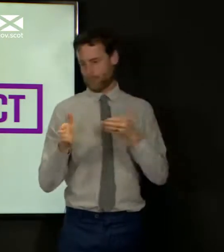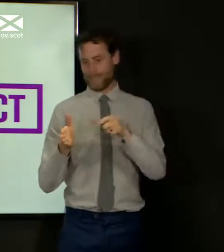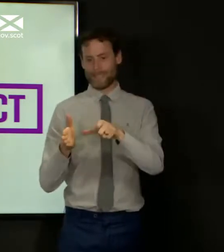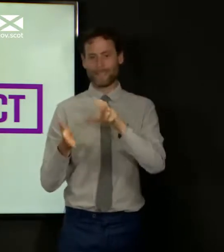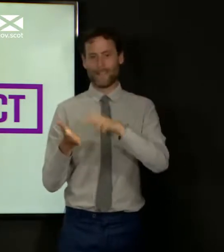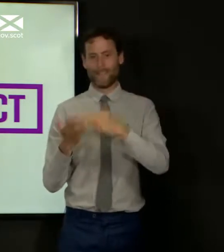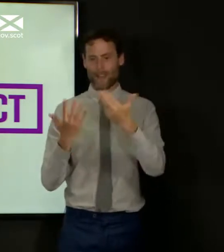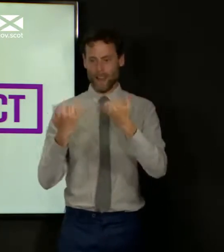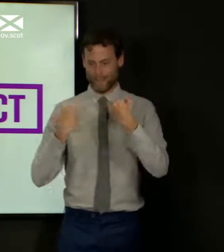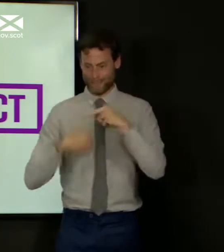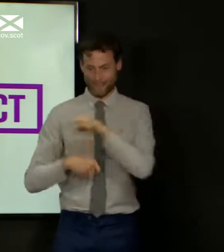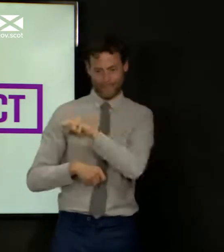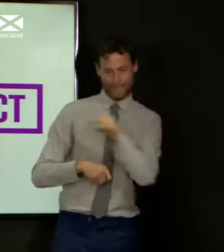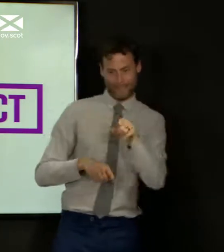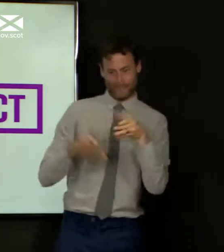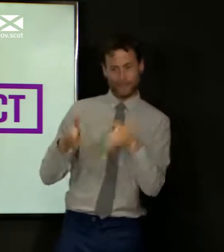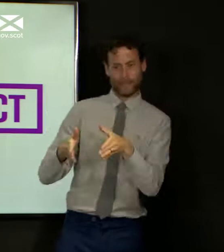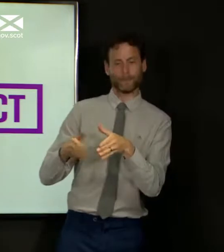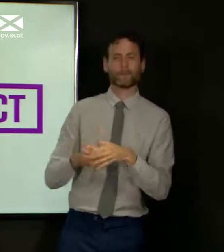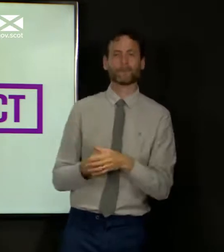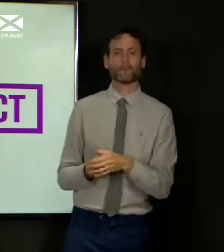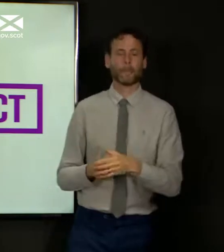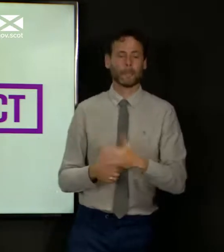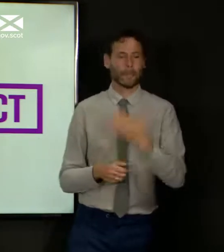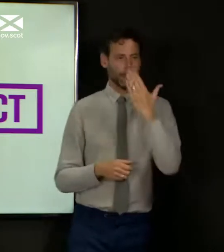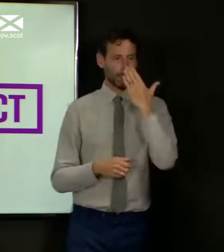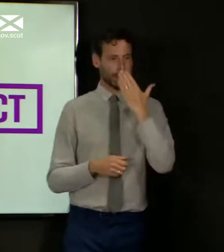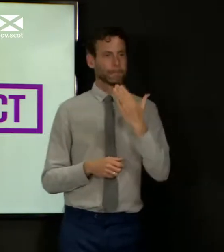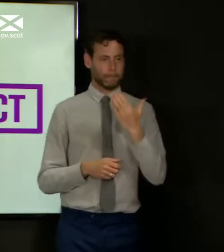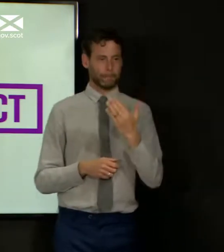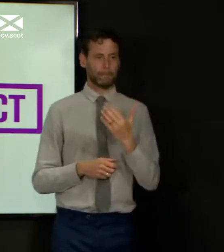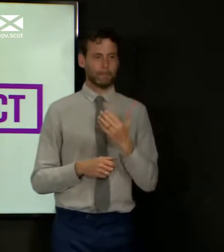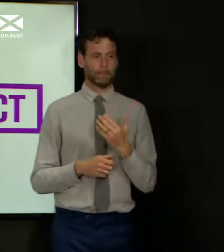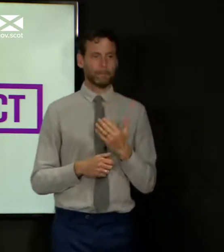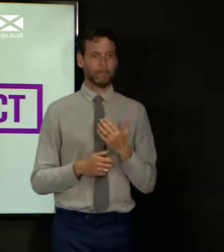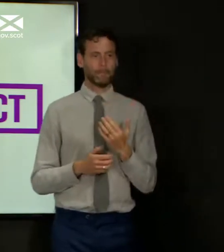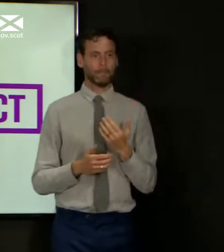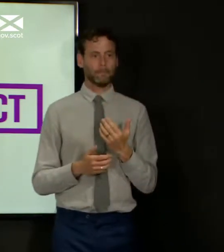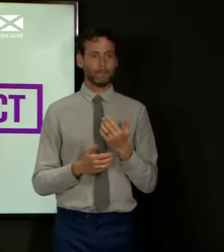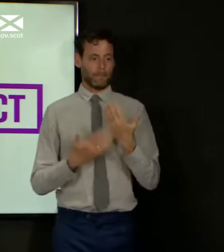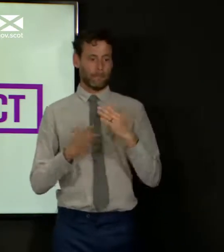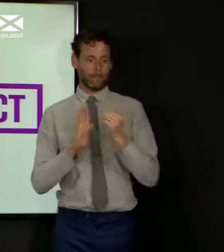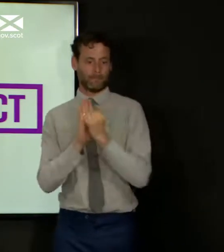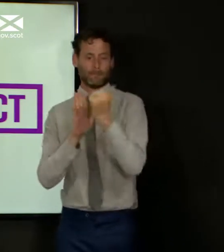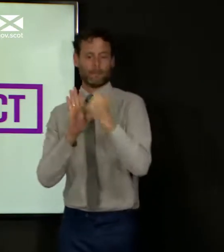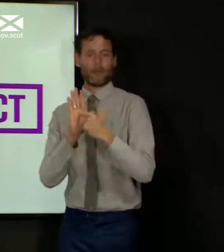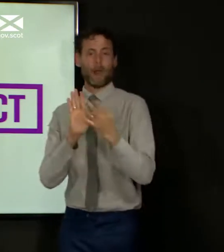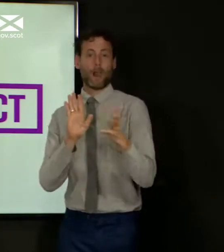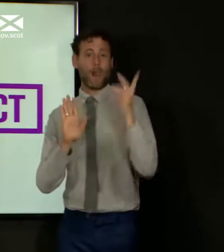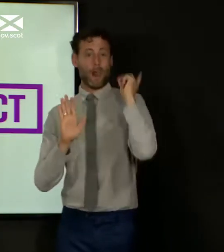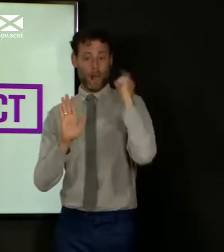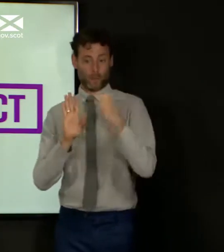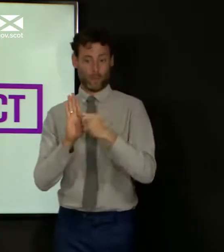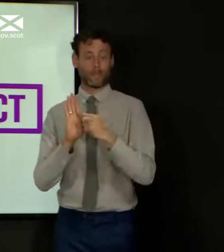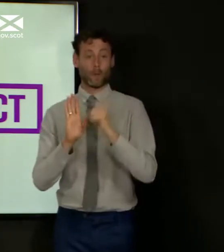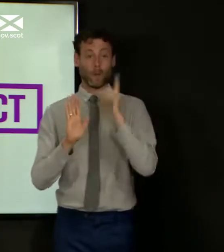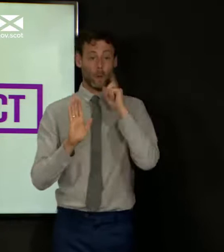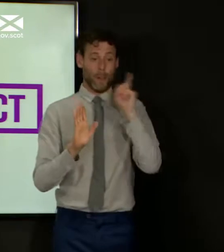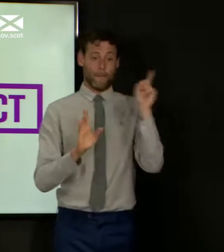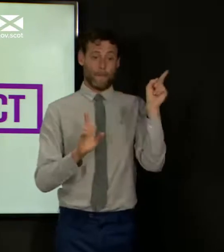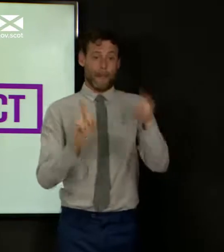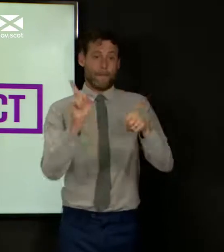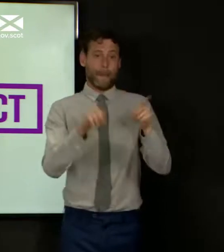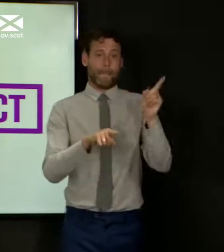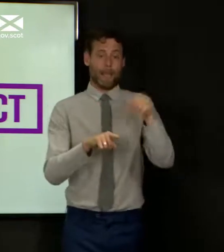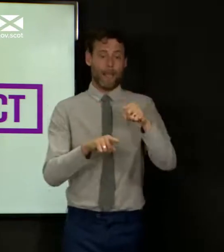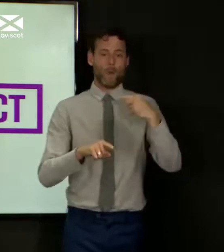virus? There was some indication of that in the route map that was published last week. The framework that